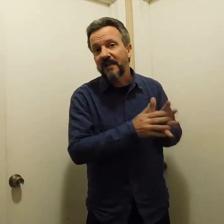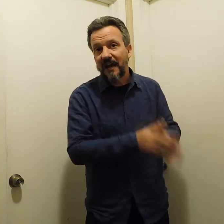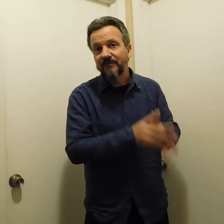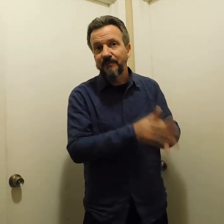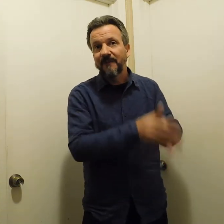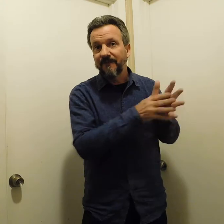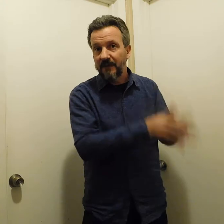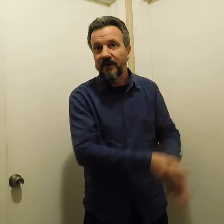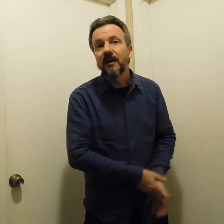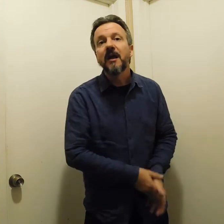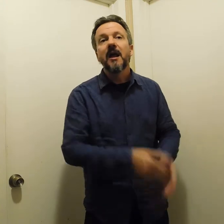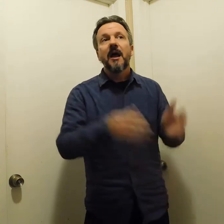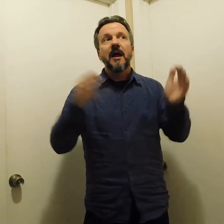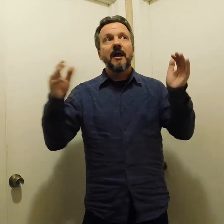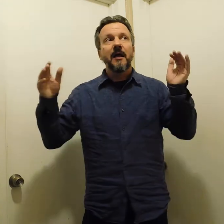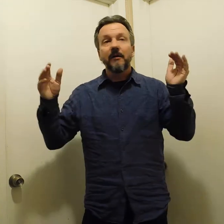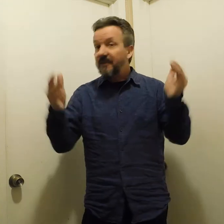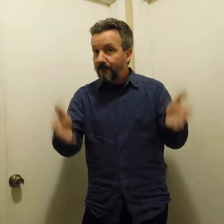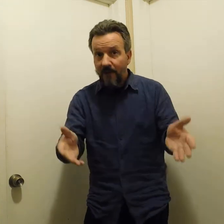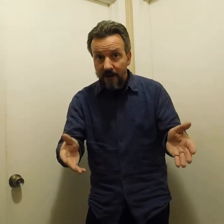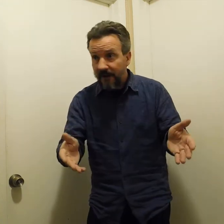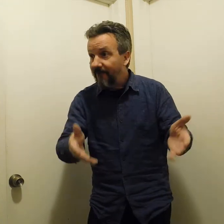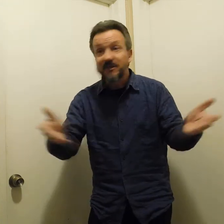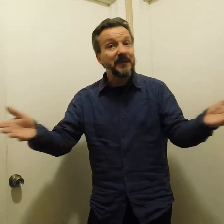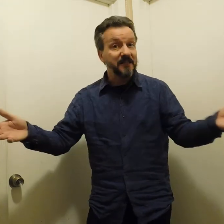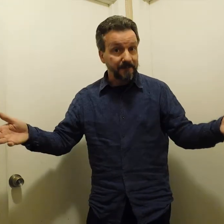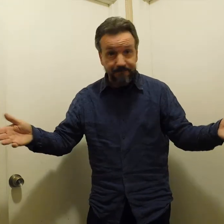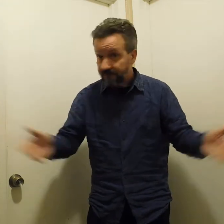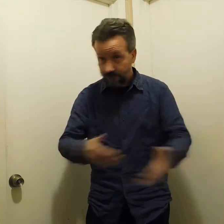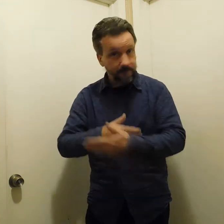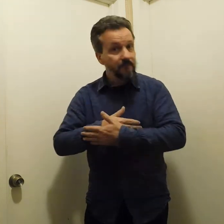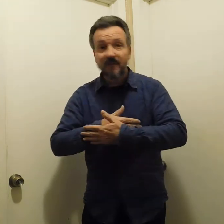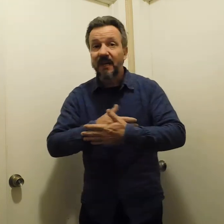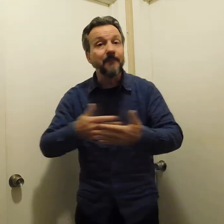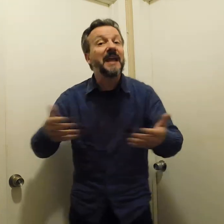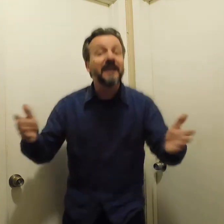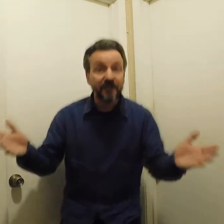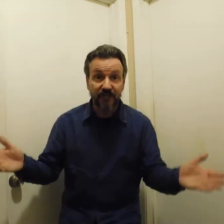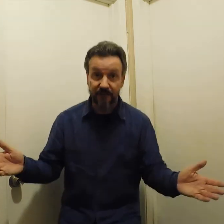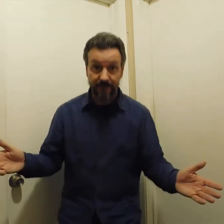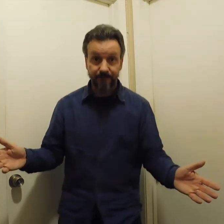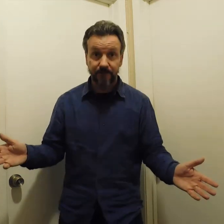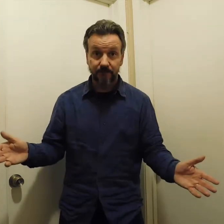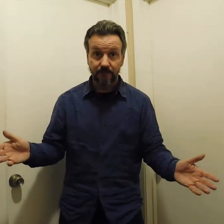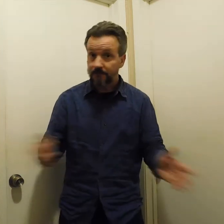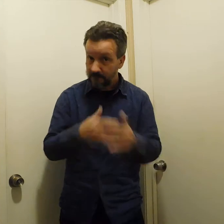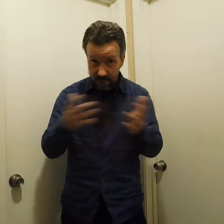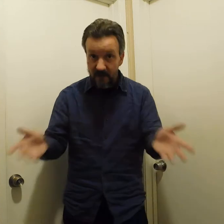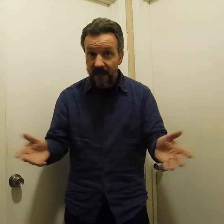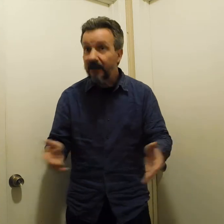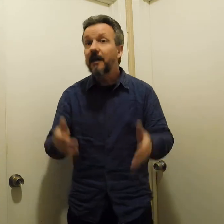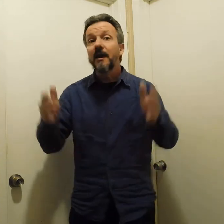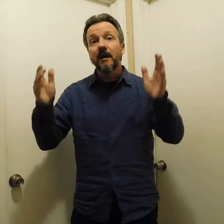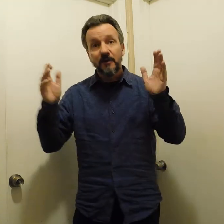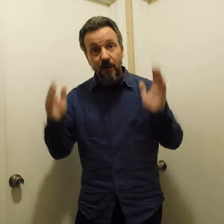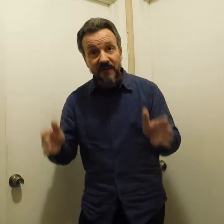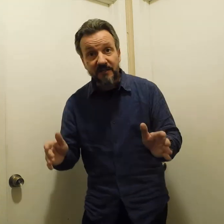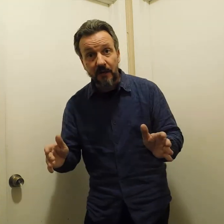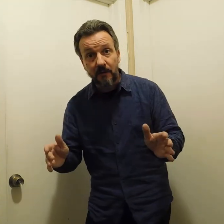have to be female. Think Kevin Spacey. It can be any gender. Okay? No means no.